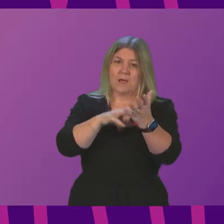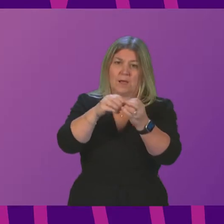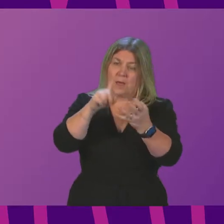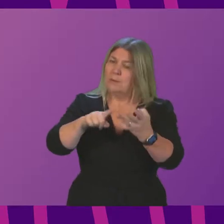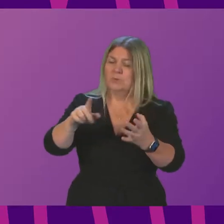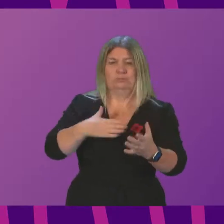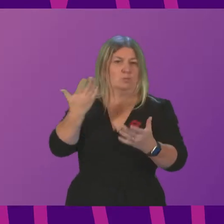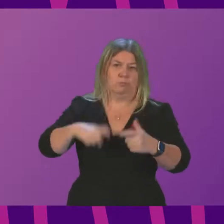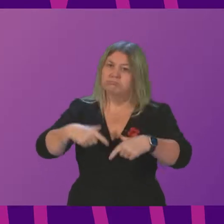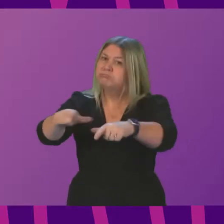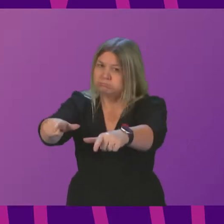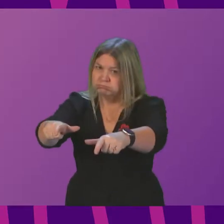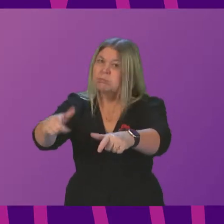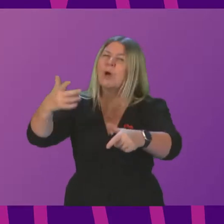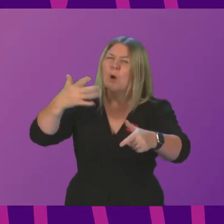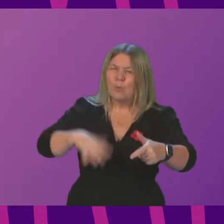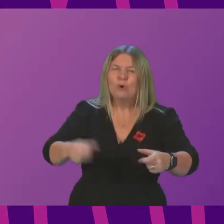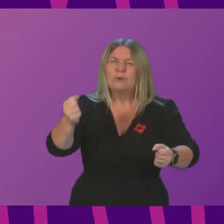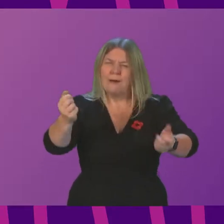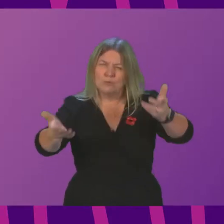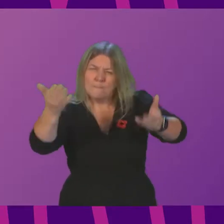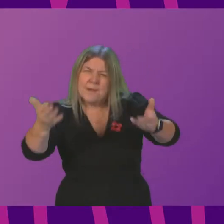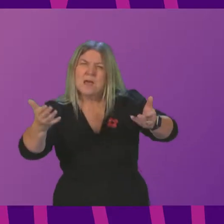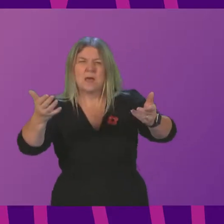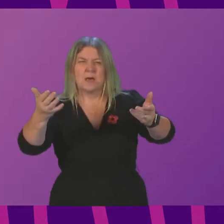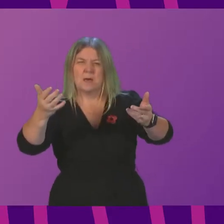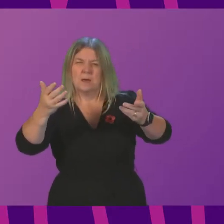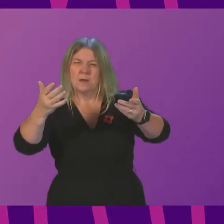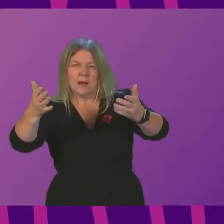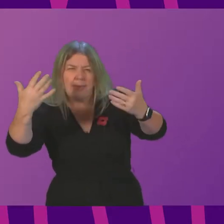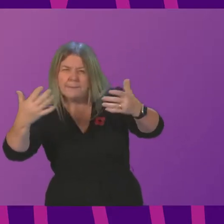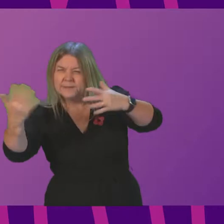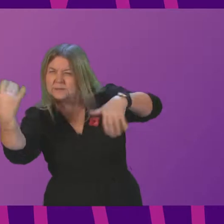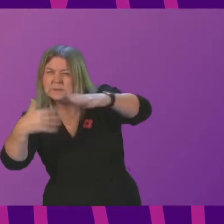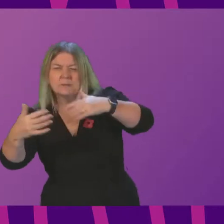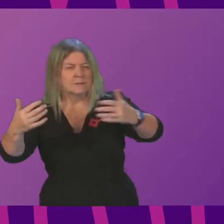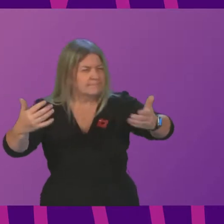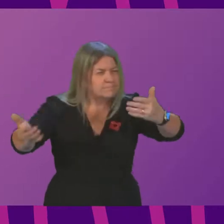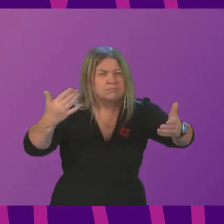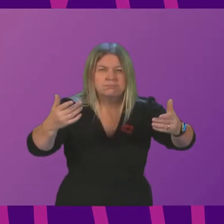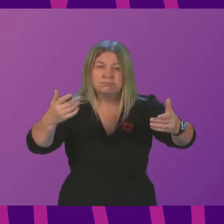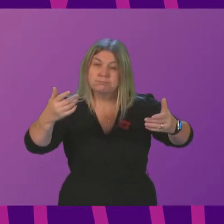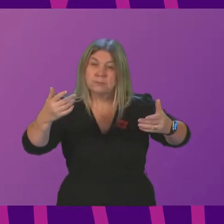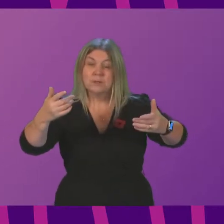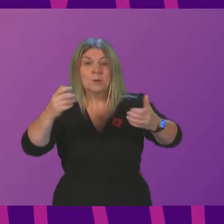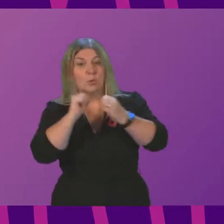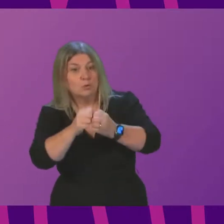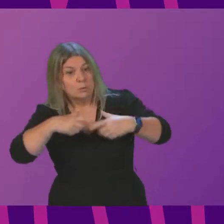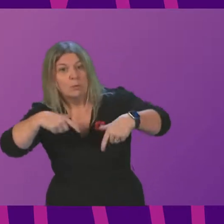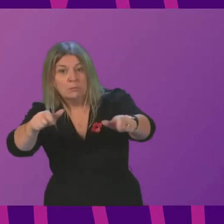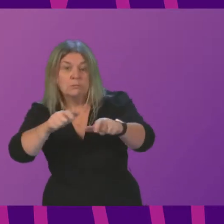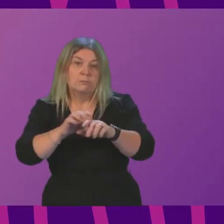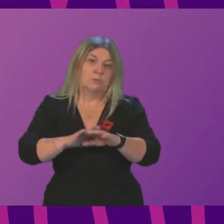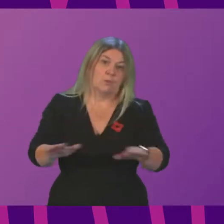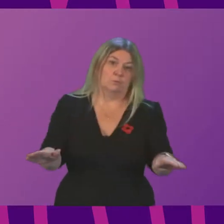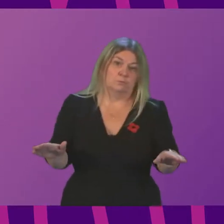development to a climate compatibility assessment given the length of time that has taken place since its original consent. There